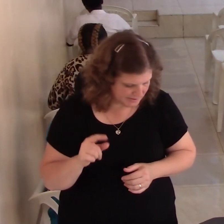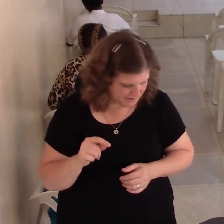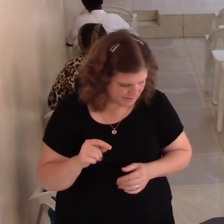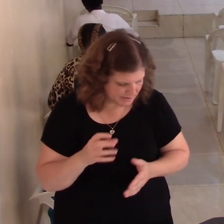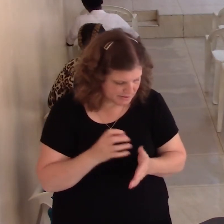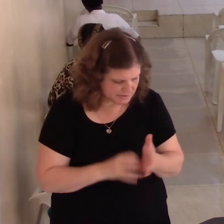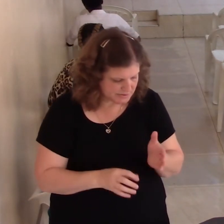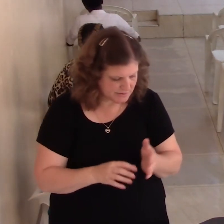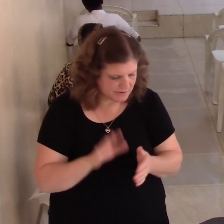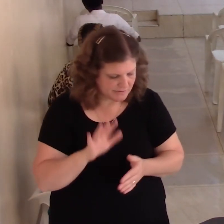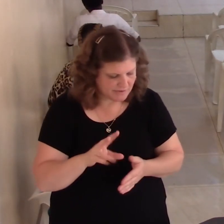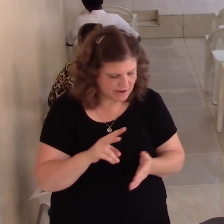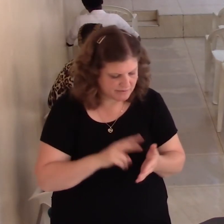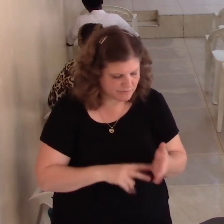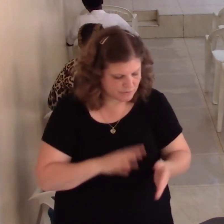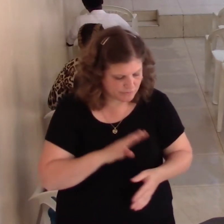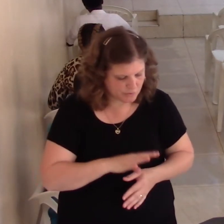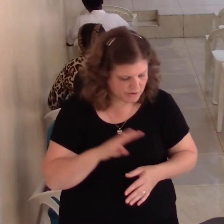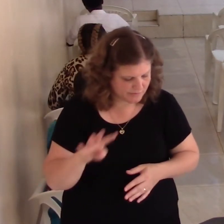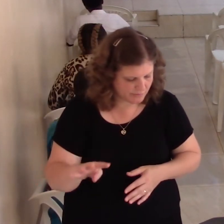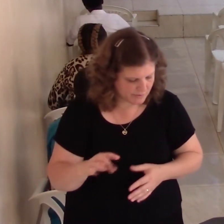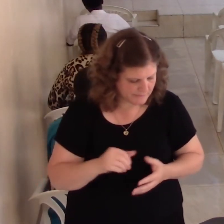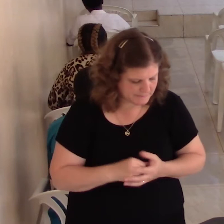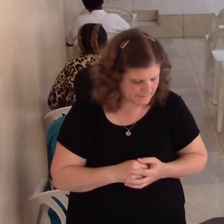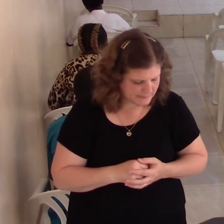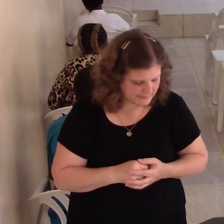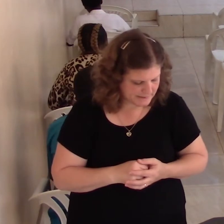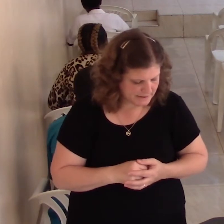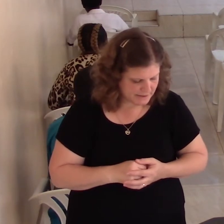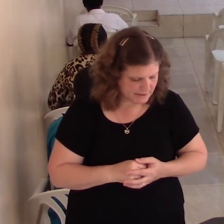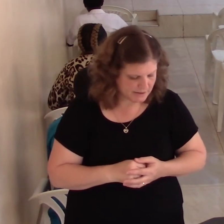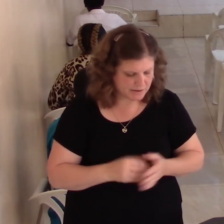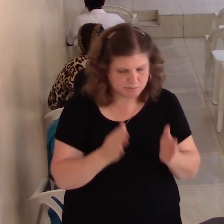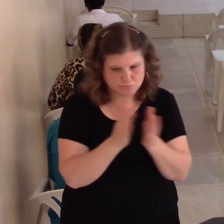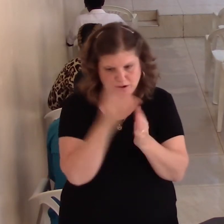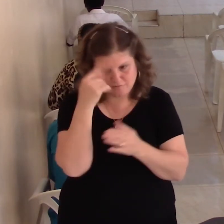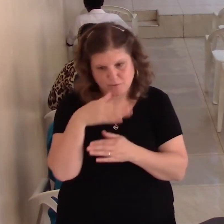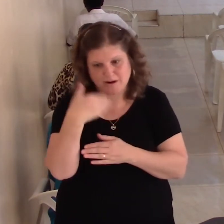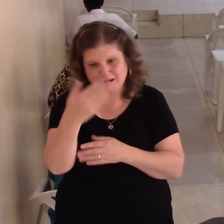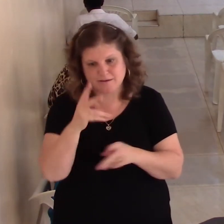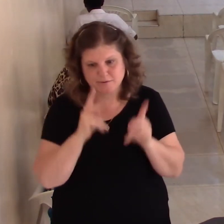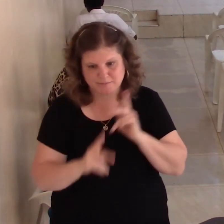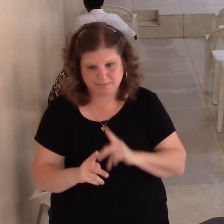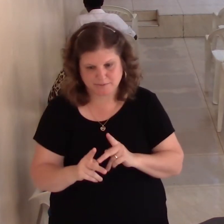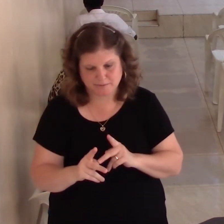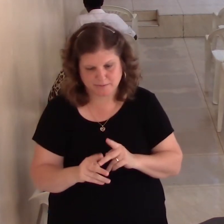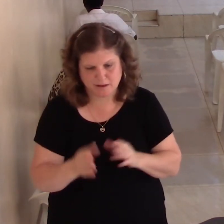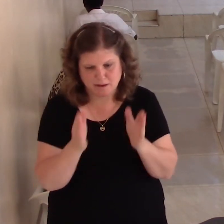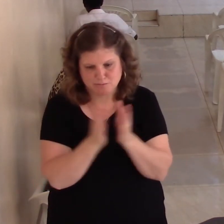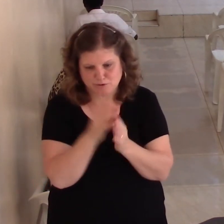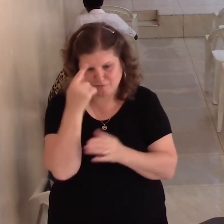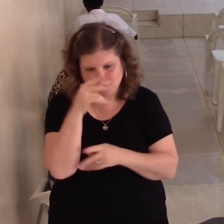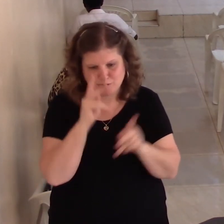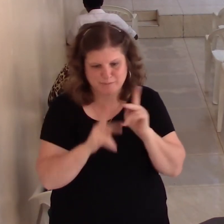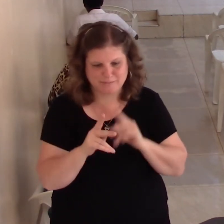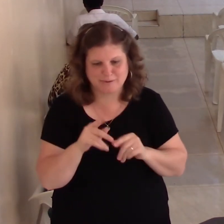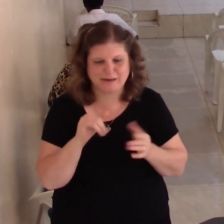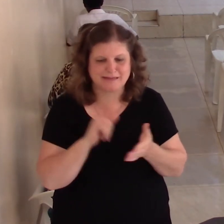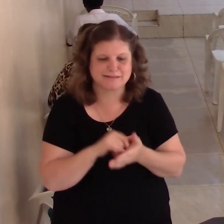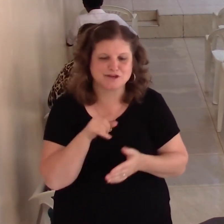Pray for others. Even pray for those that you don't think. Pray for those that